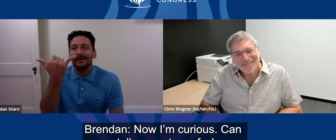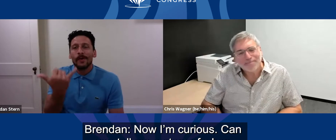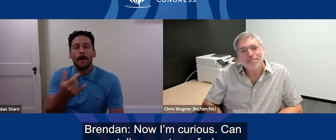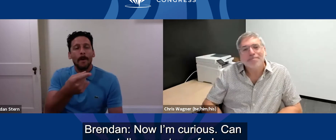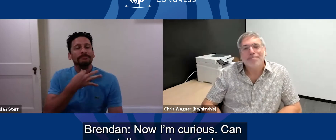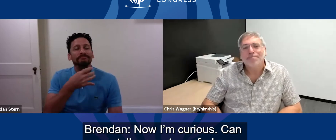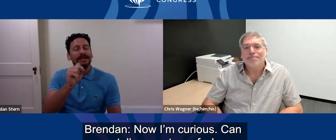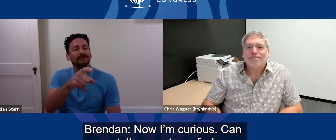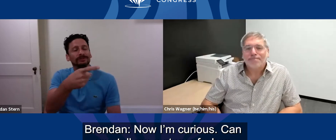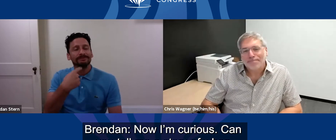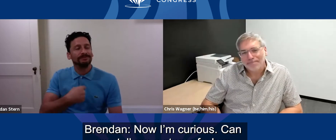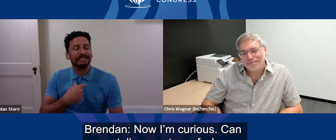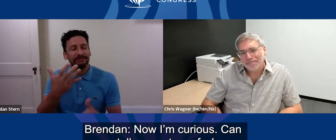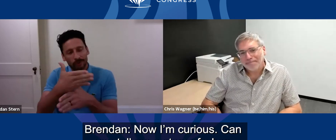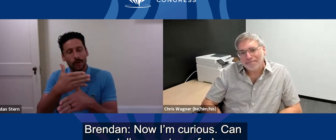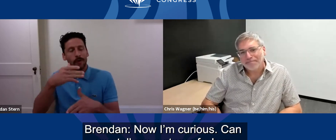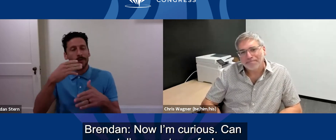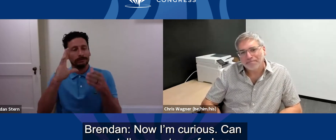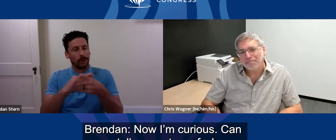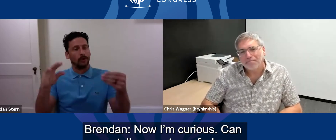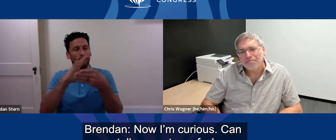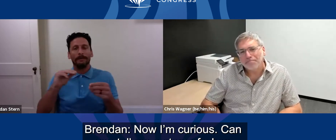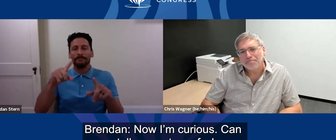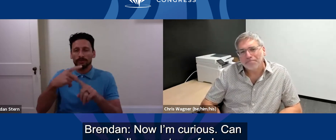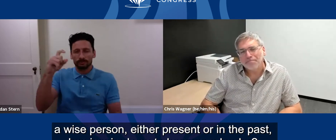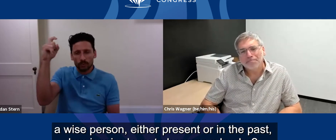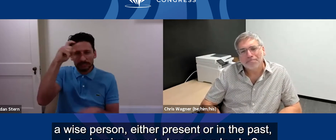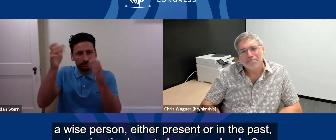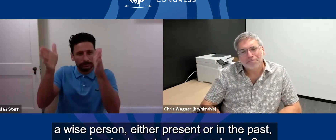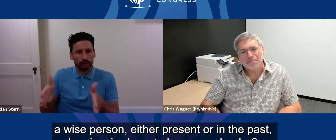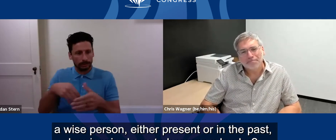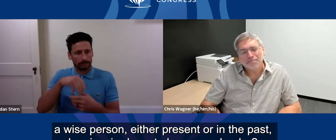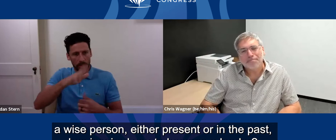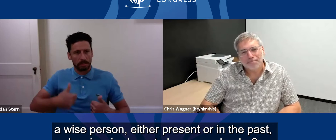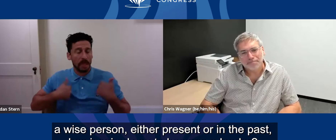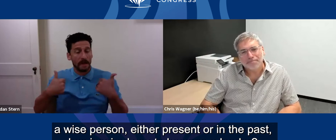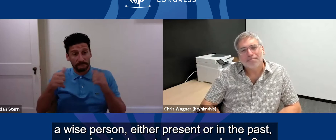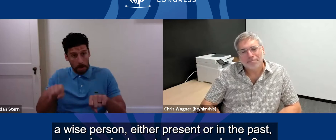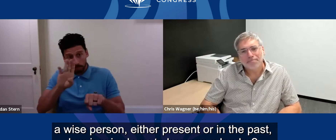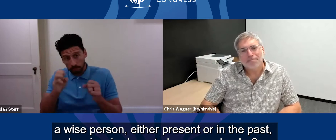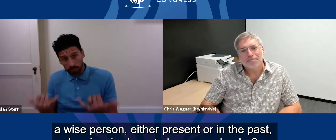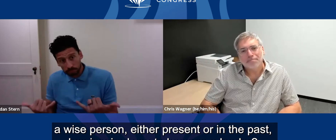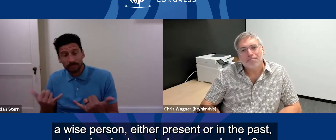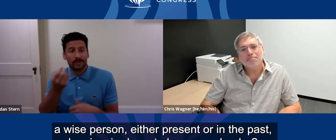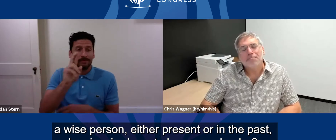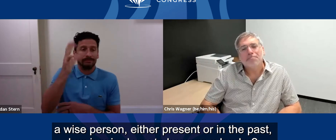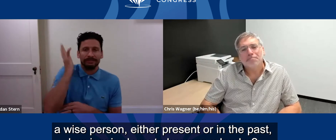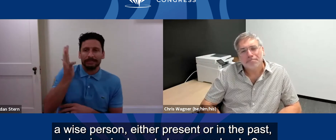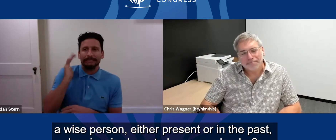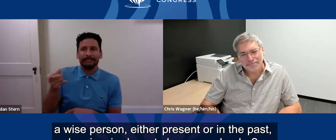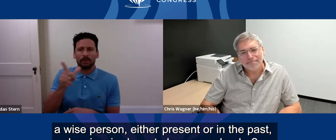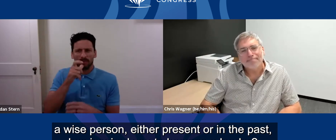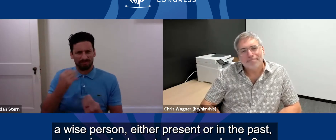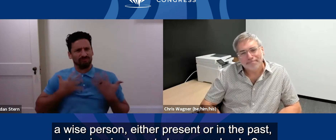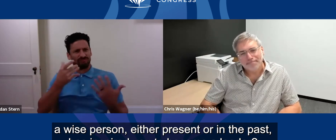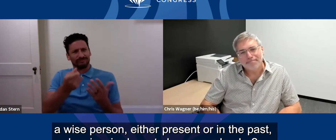Now I'm curious, can you tell me a story of when a wise person, either present or in the past, has inspired you